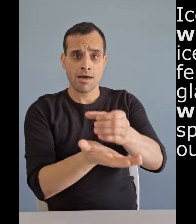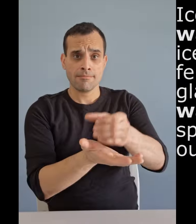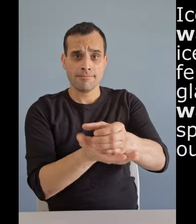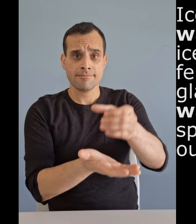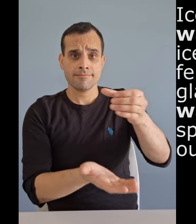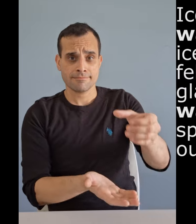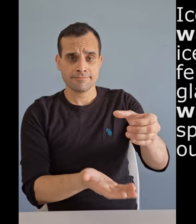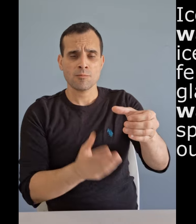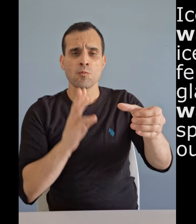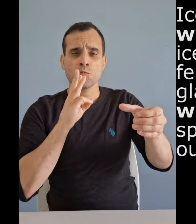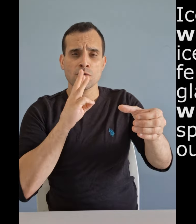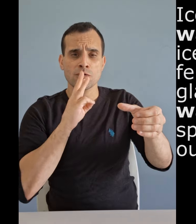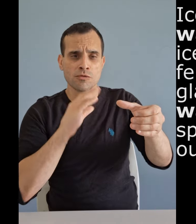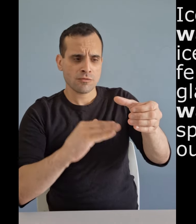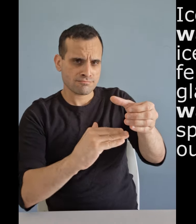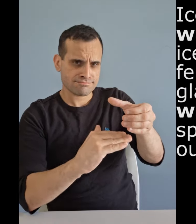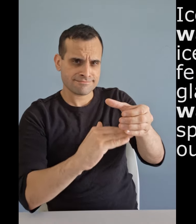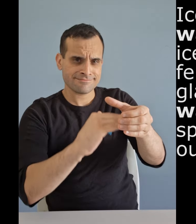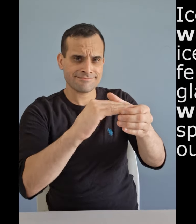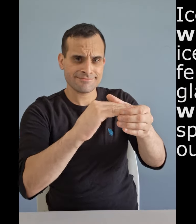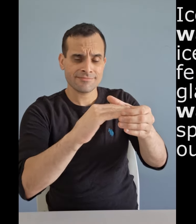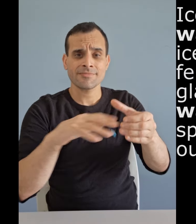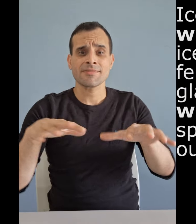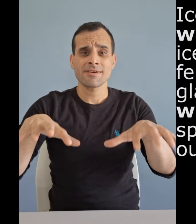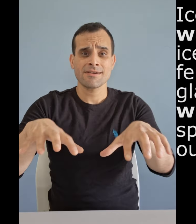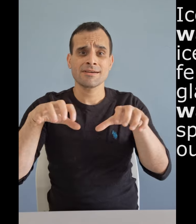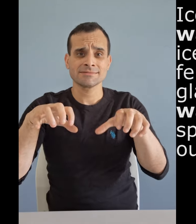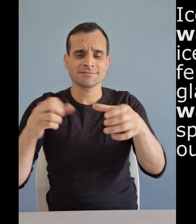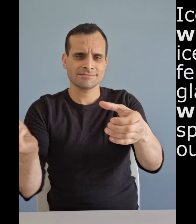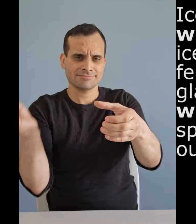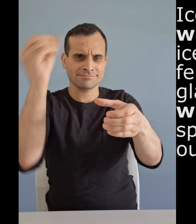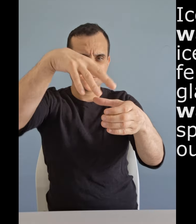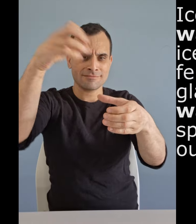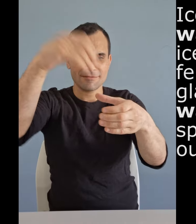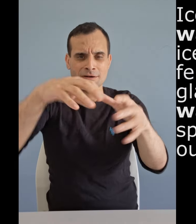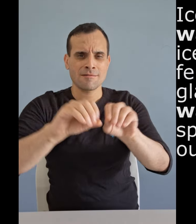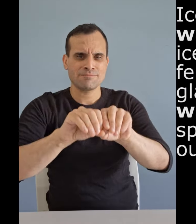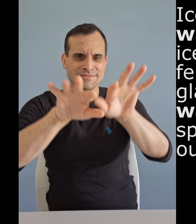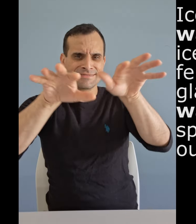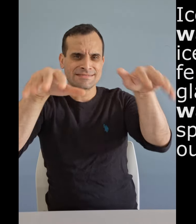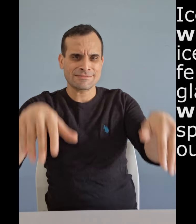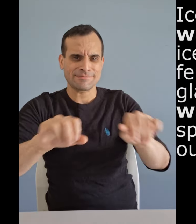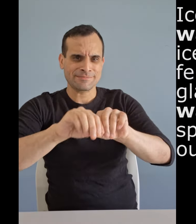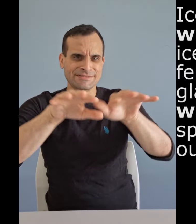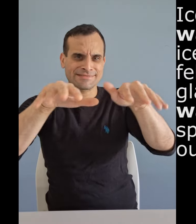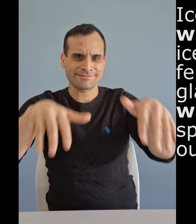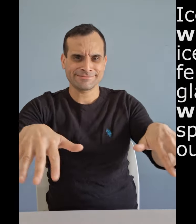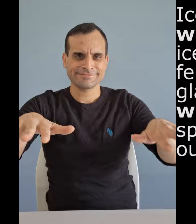A glass is filled with water. Frozen ice cubes are dropped in and water splashes out over the top.